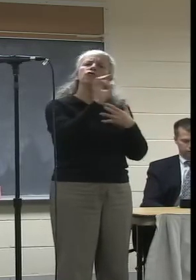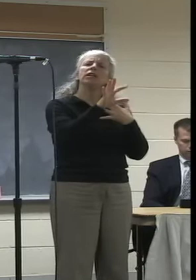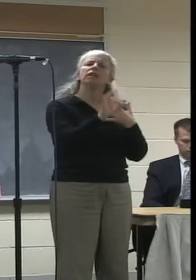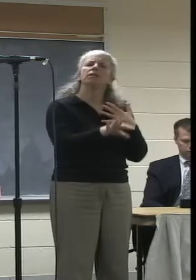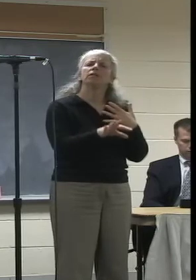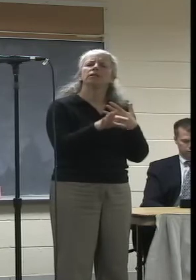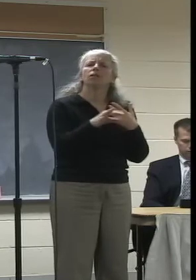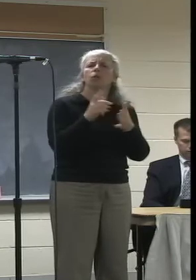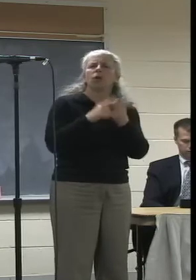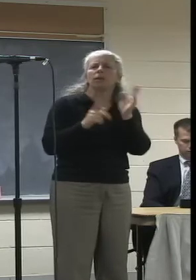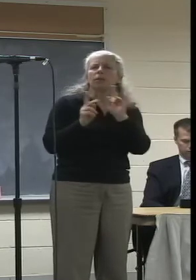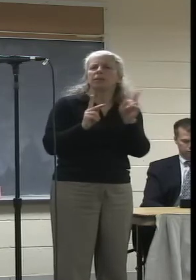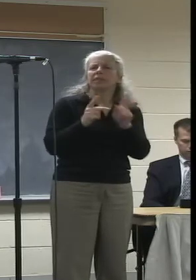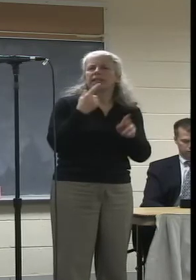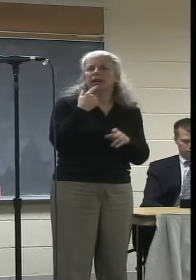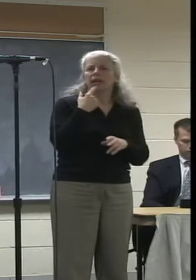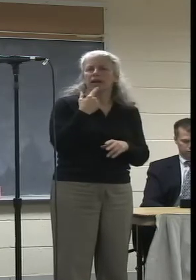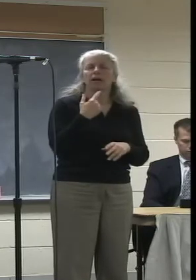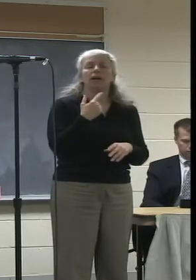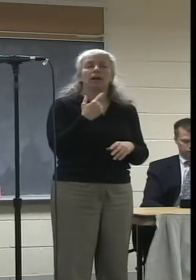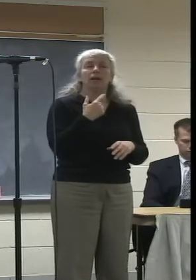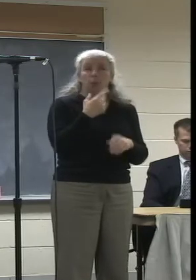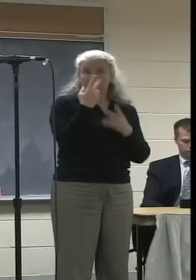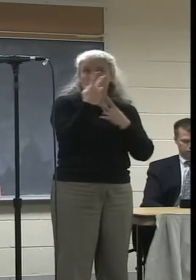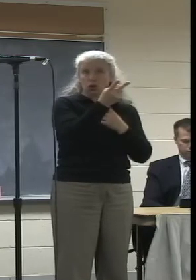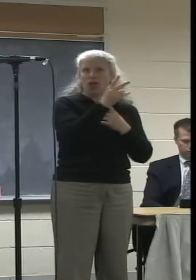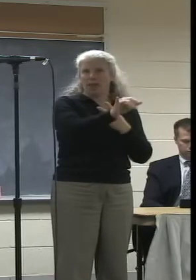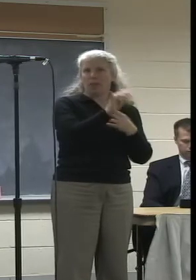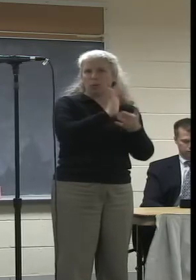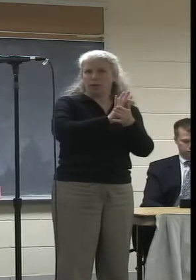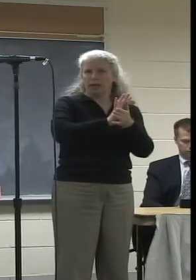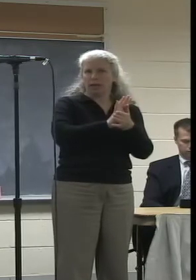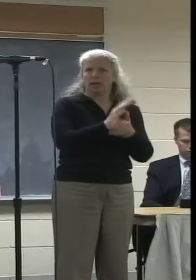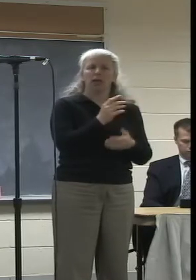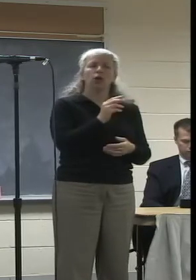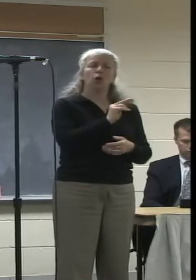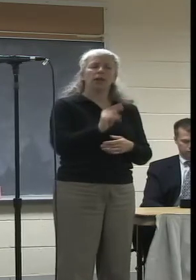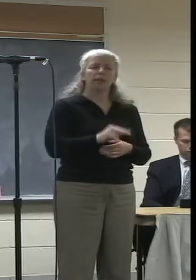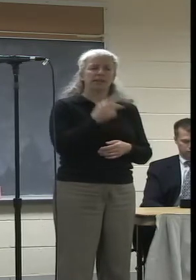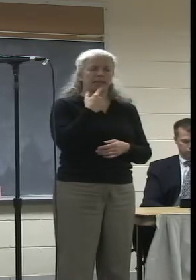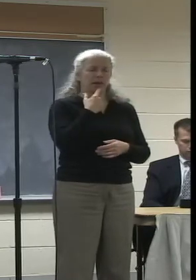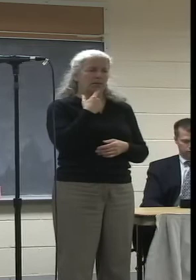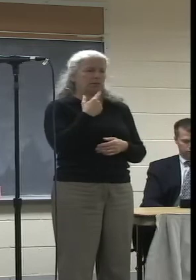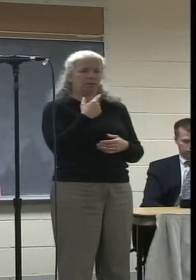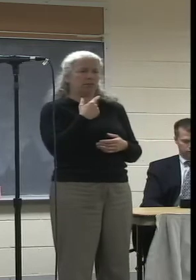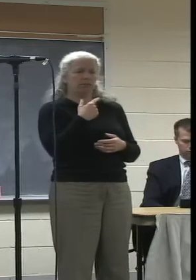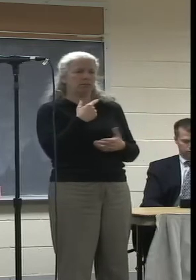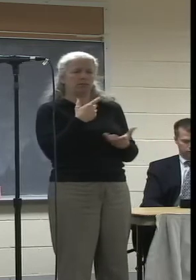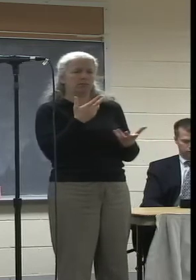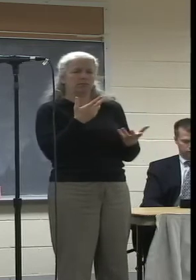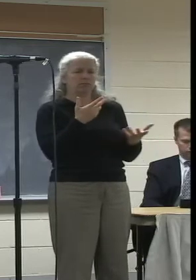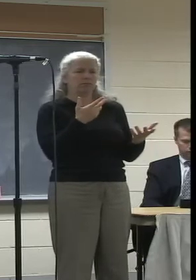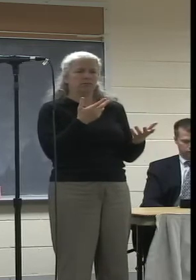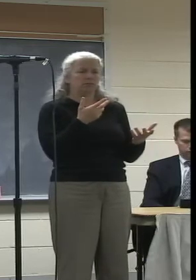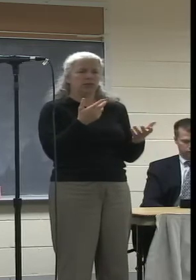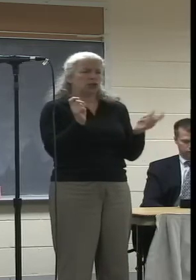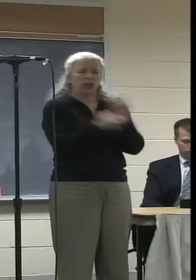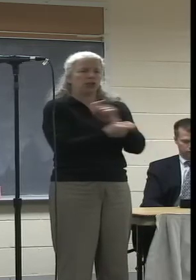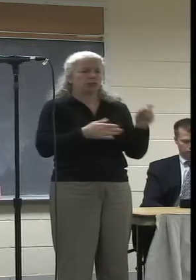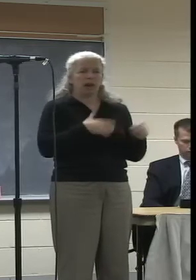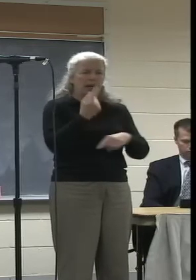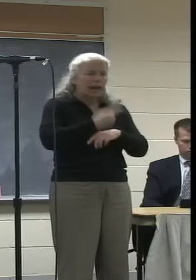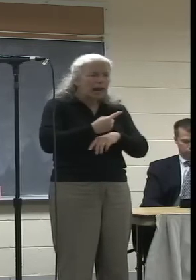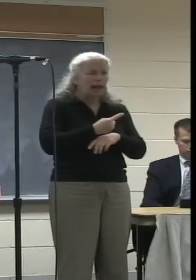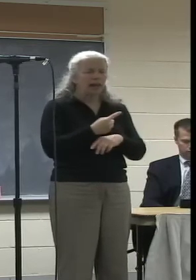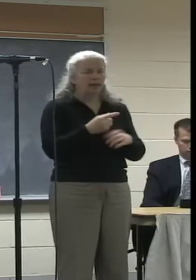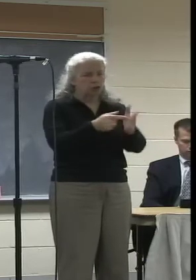from viewers. One in Northampton. She said, it turns my whole day around and tenderly reminds me of what really matters